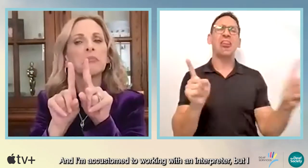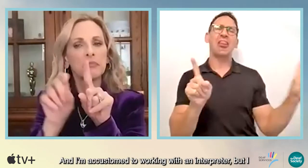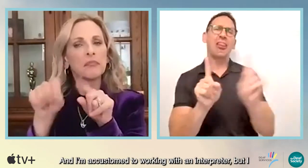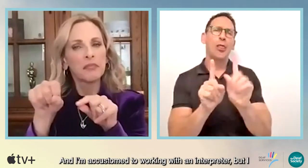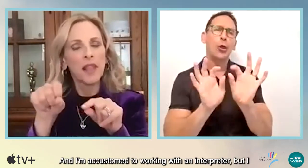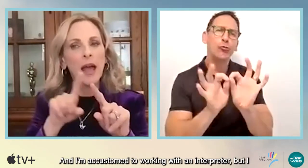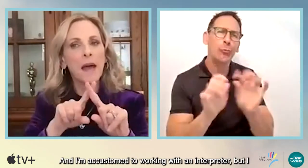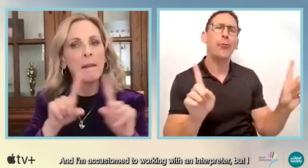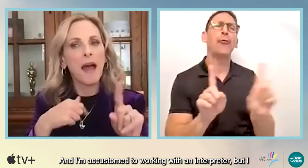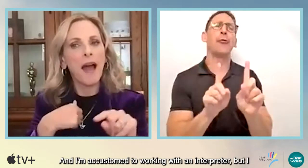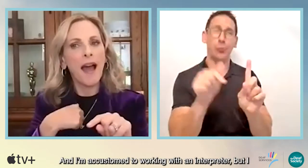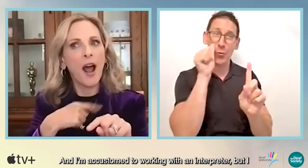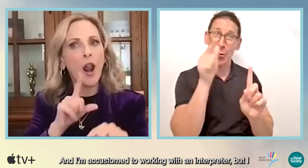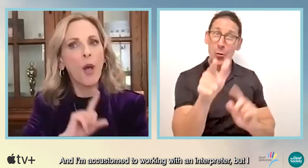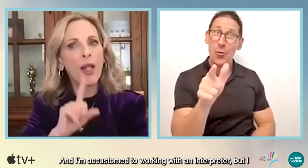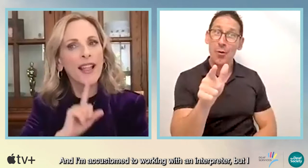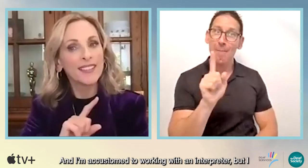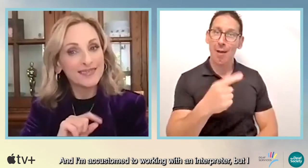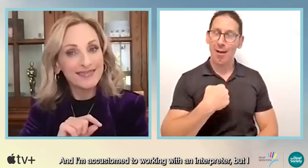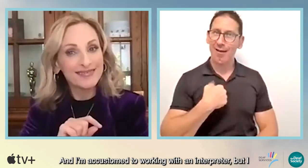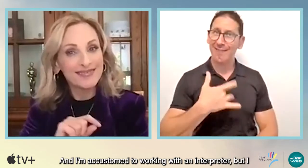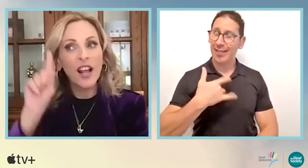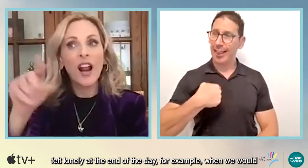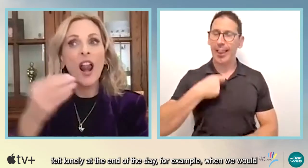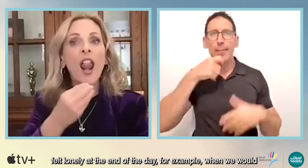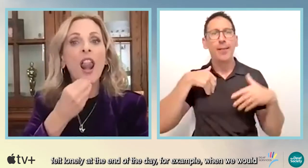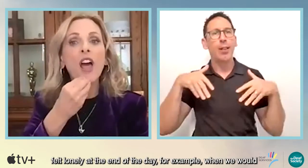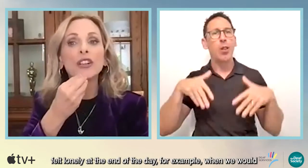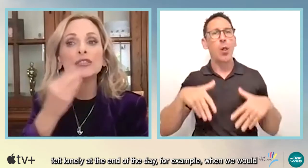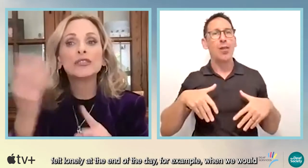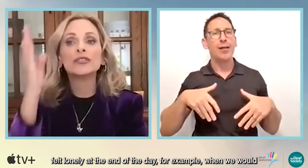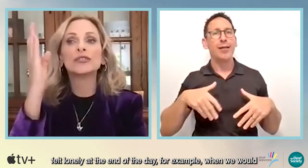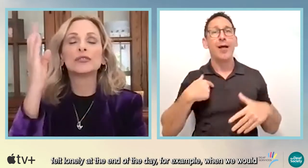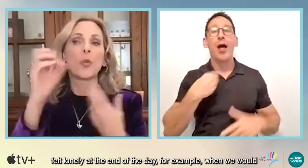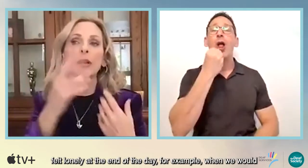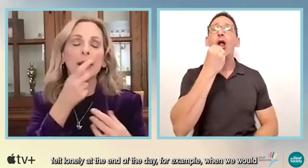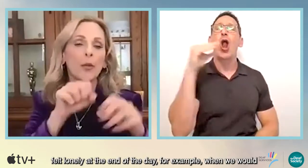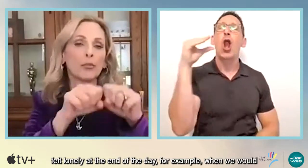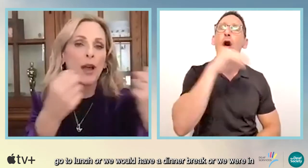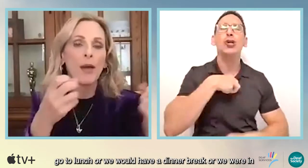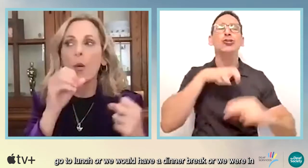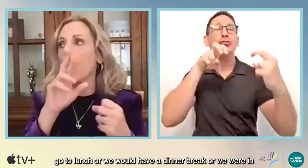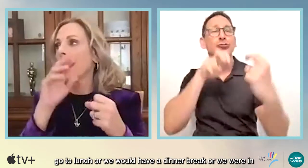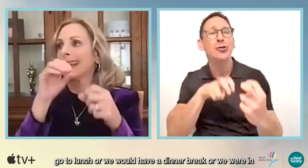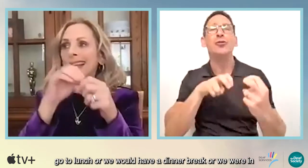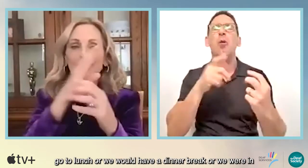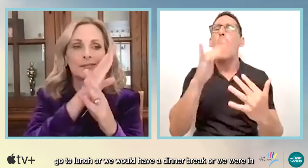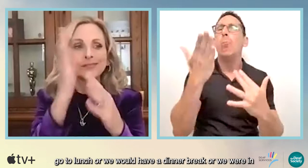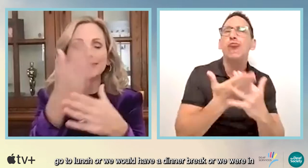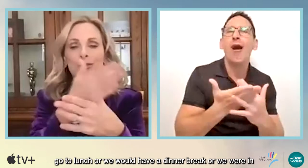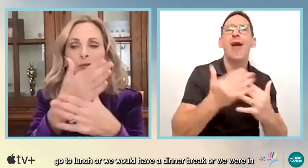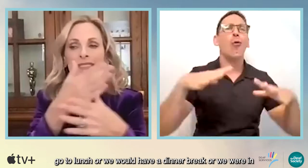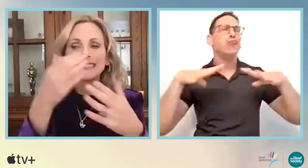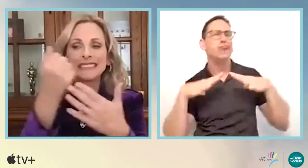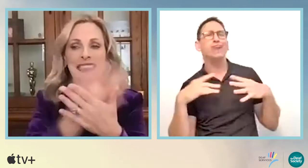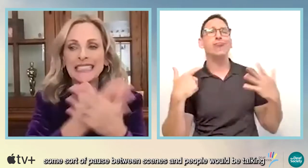with working with an interpreter, but I felt lonely at the end of the day, for example, when we would go to lunch or we would have a dinner break,